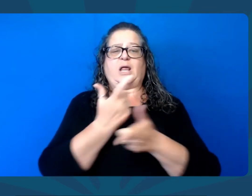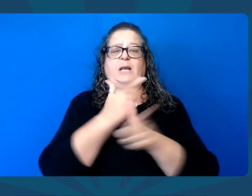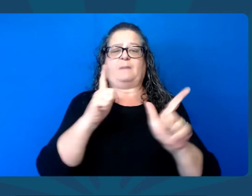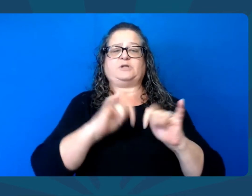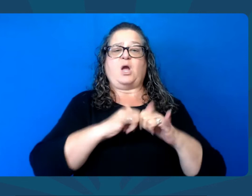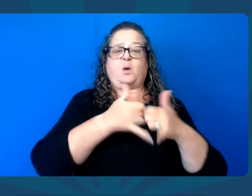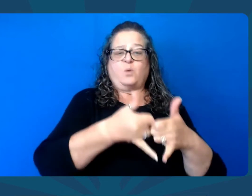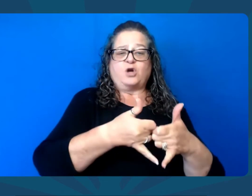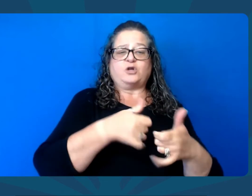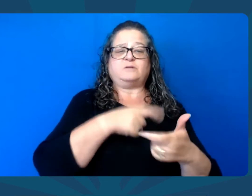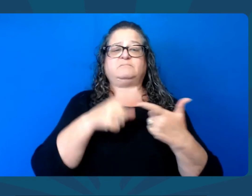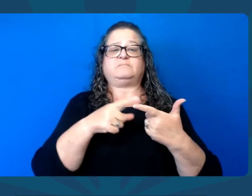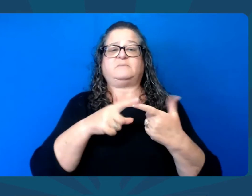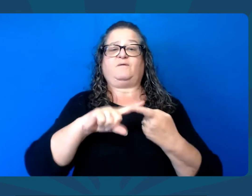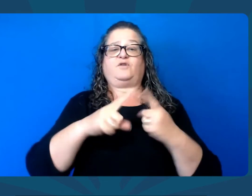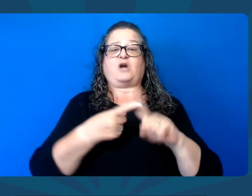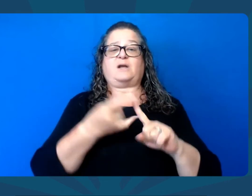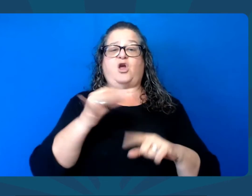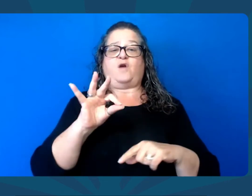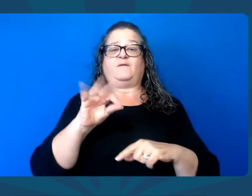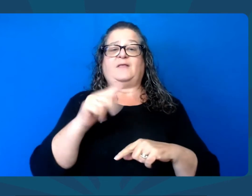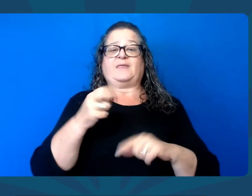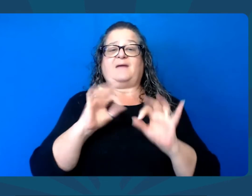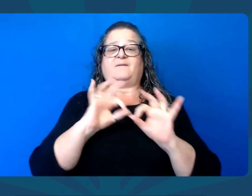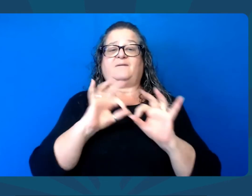please vote Anthony Kern for State Senate.